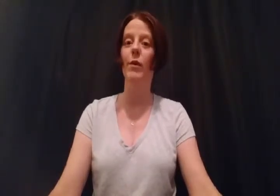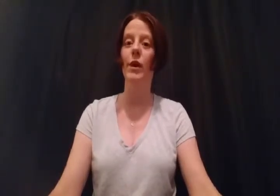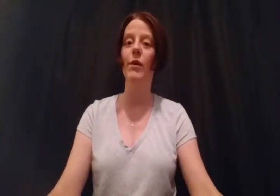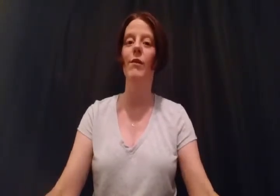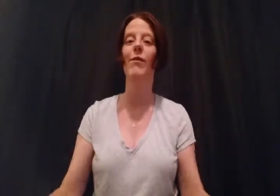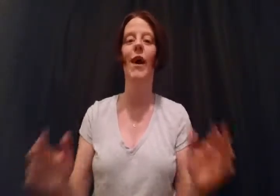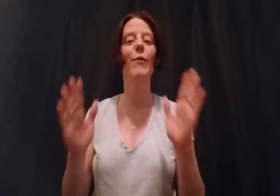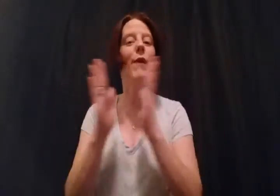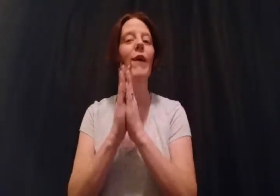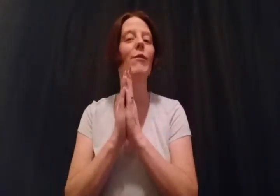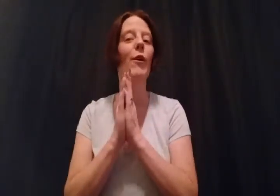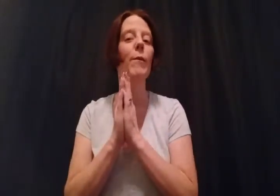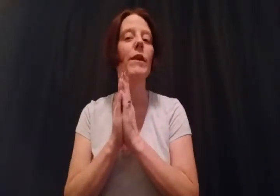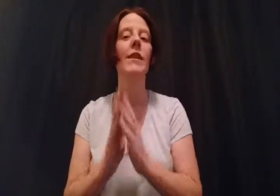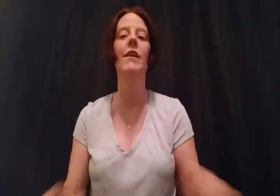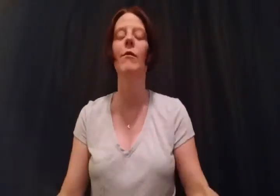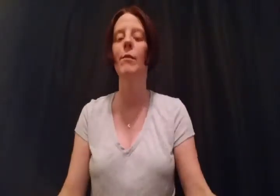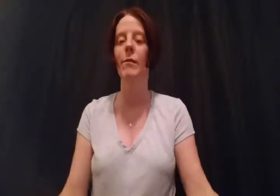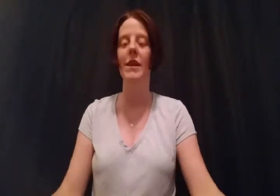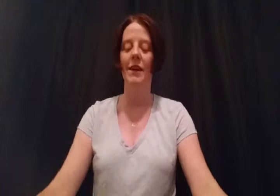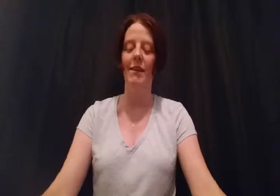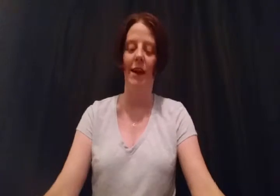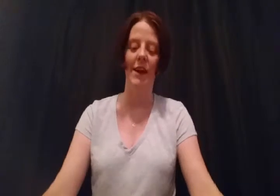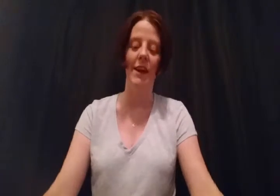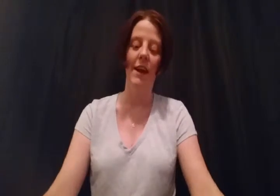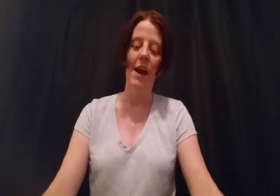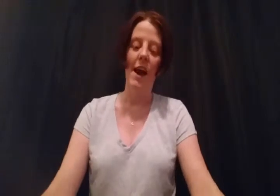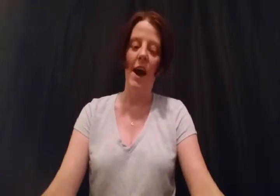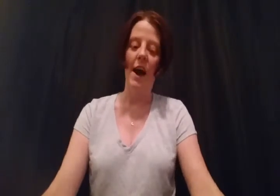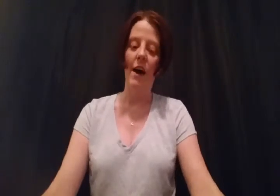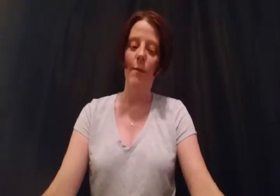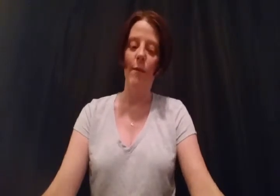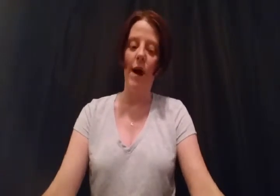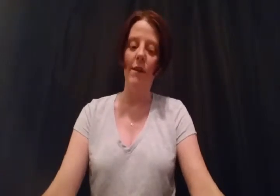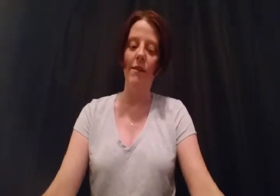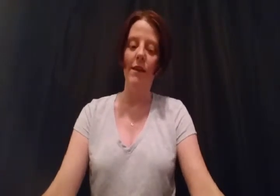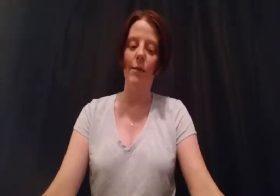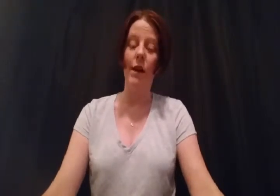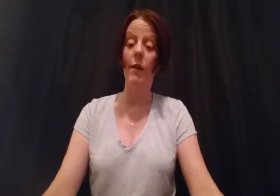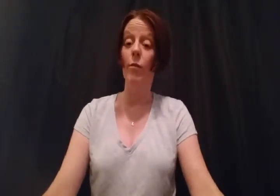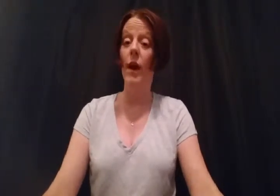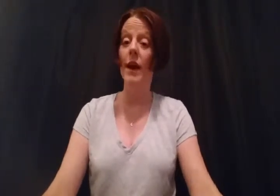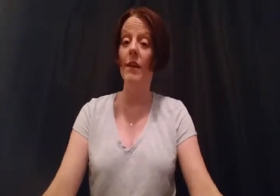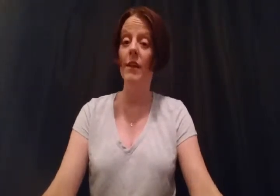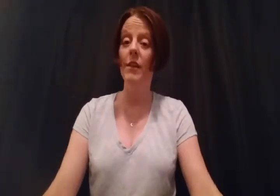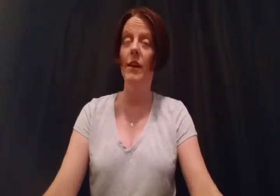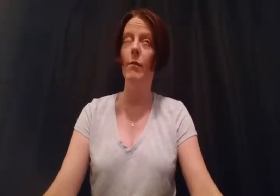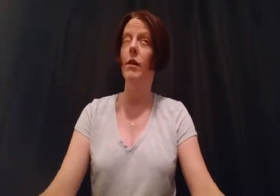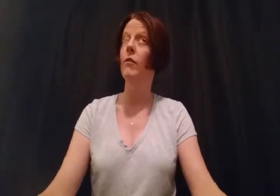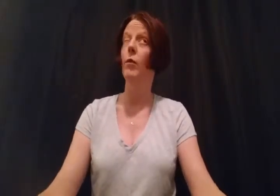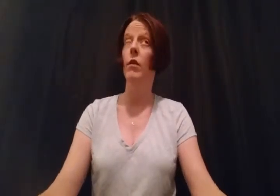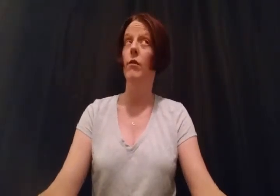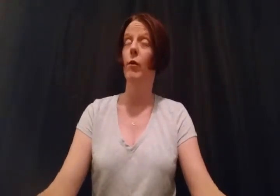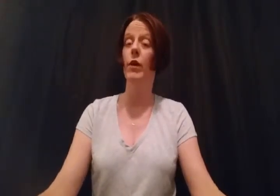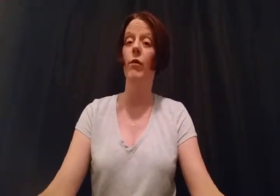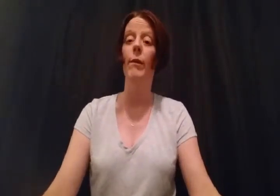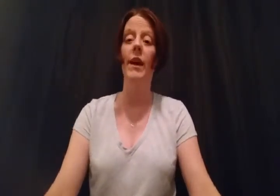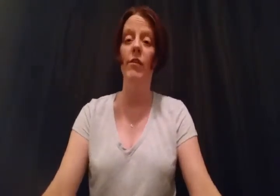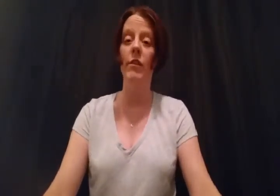were, I was hoping that it would be Midnight Sun. Honestly, when I read the, I believe, 243 pages